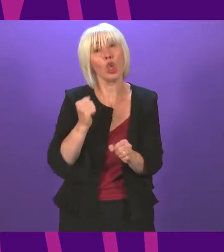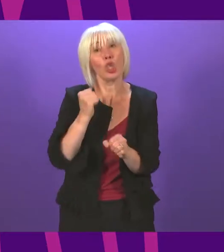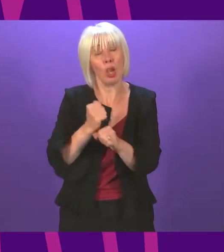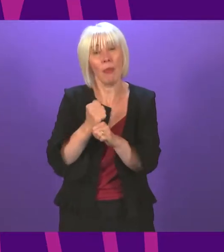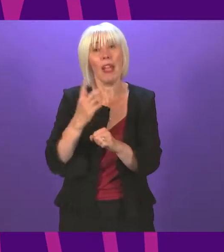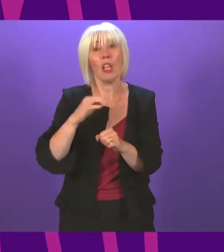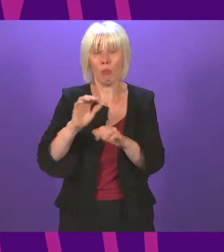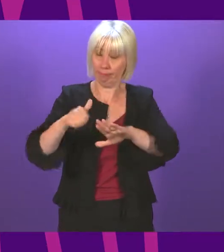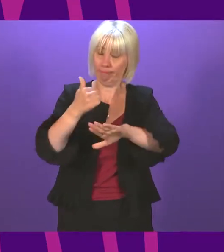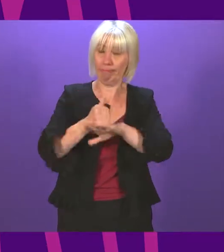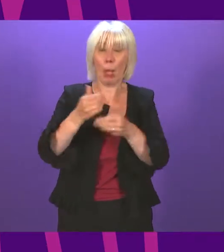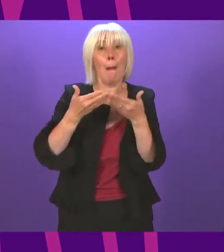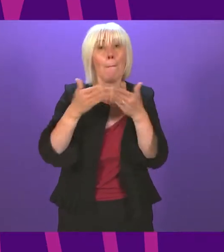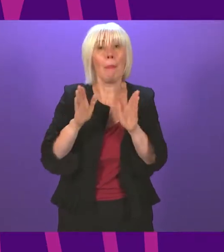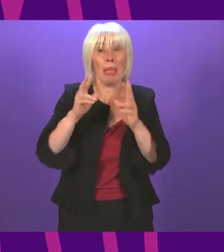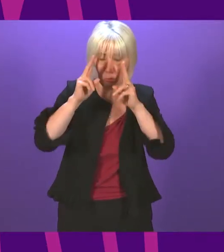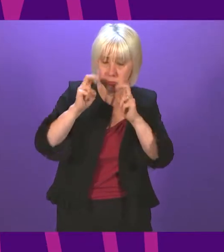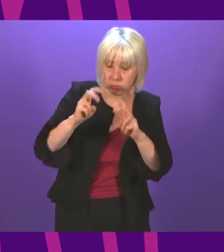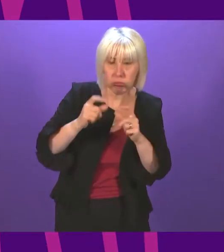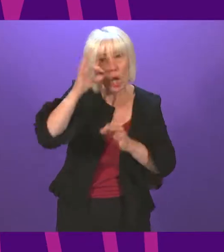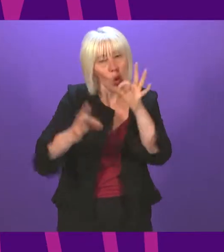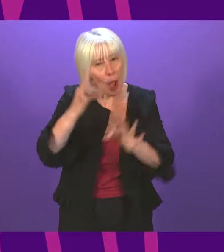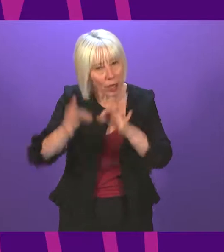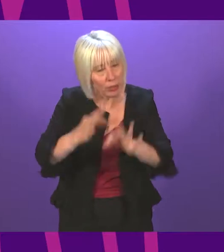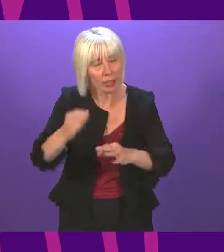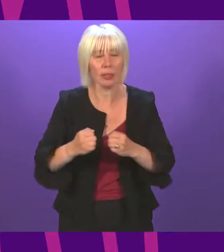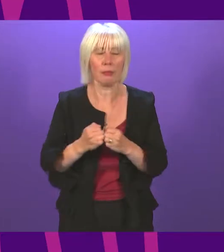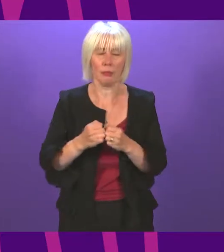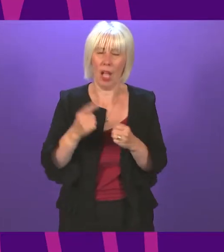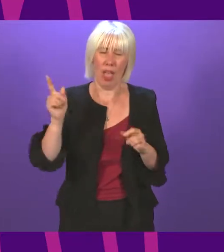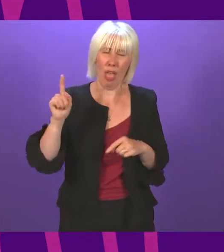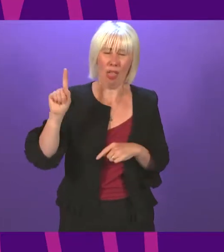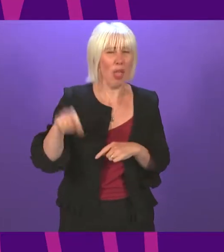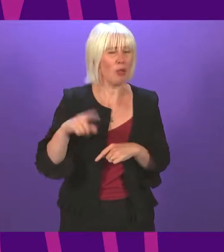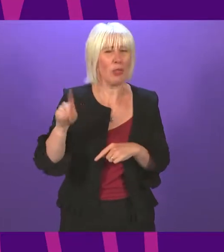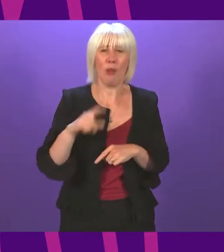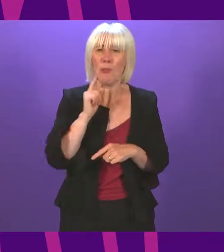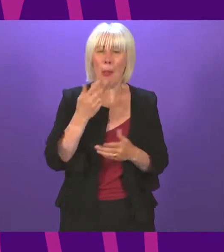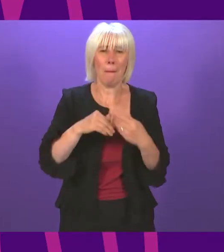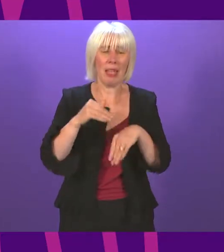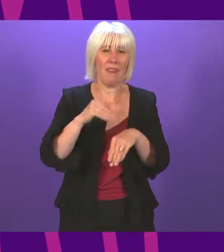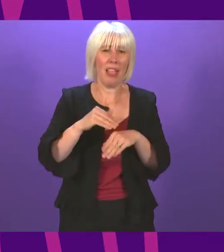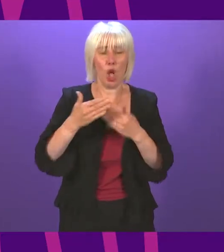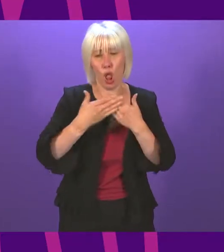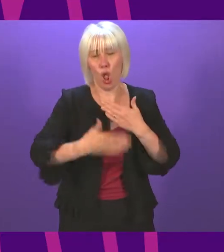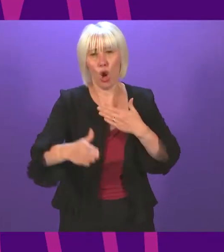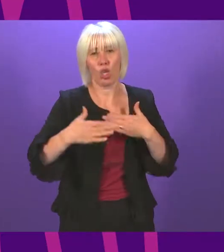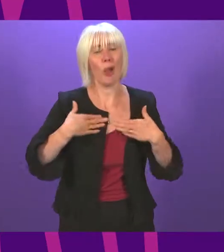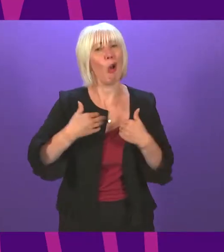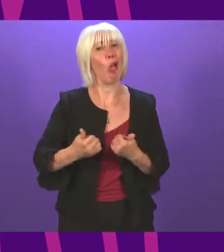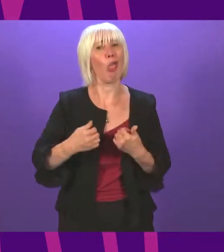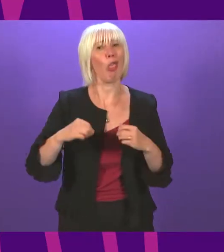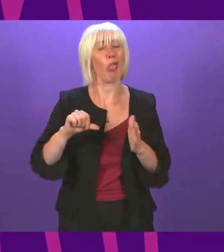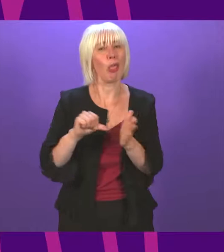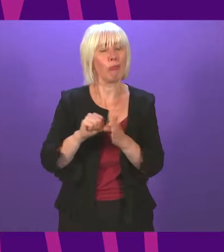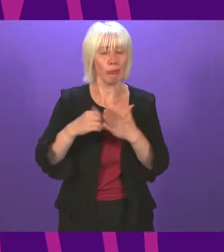establish a public inquiry. The COVID crisis has left thousands of people with long-term health effects and many have tragically died.